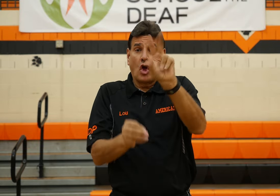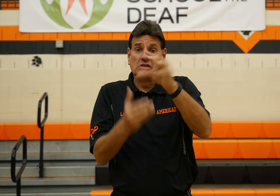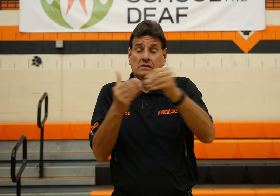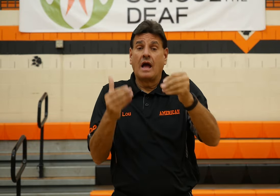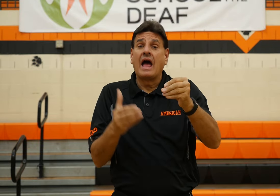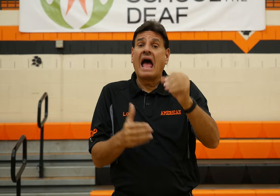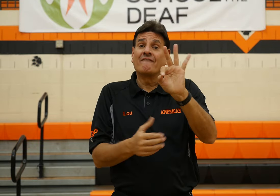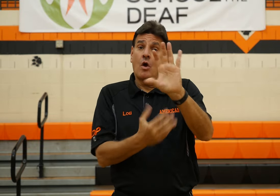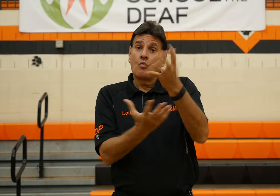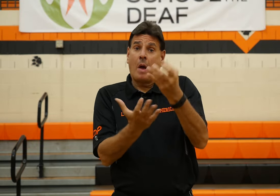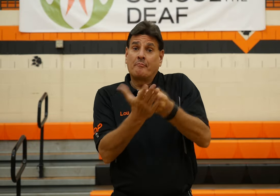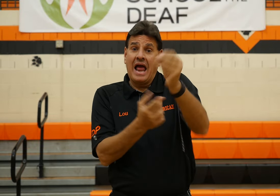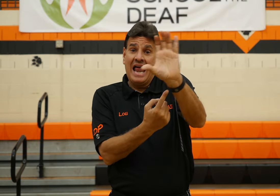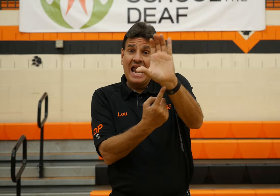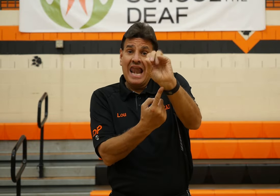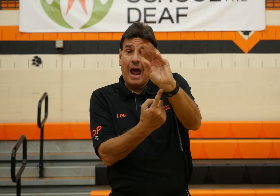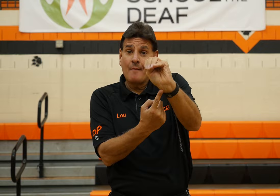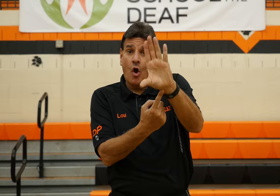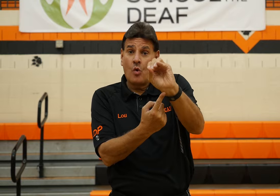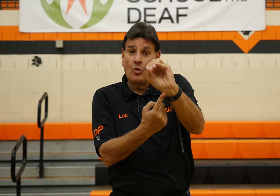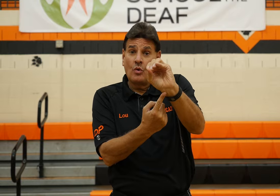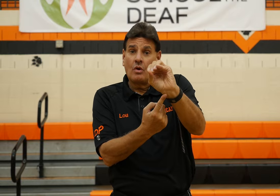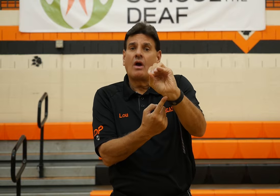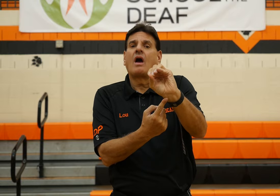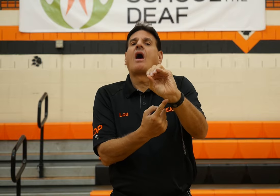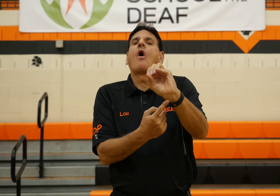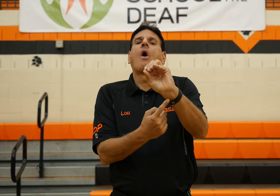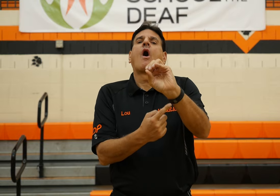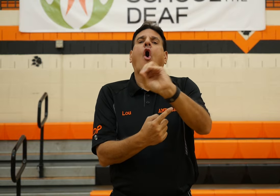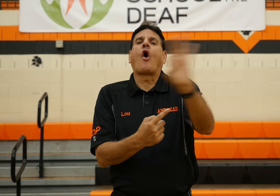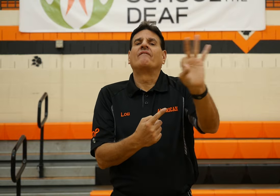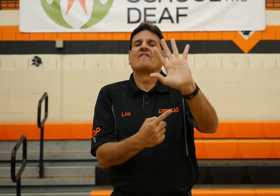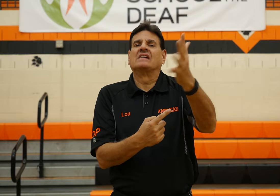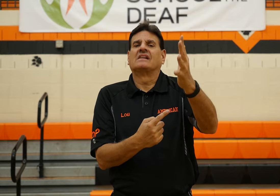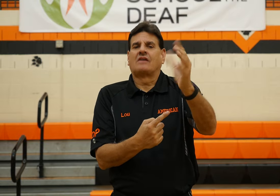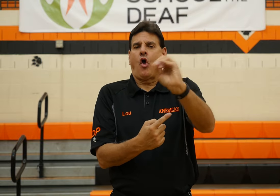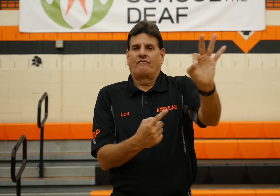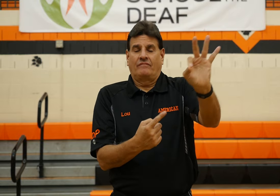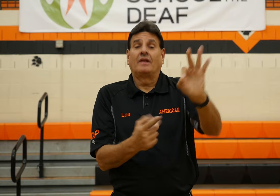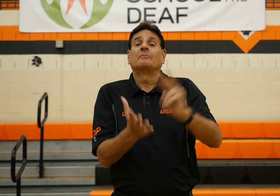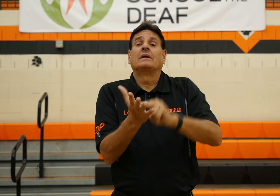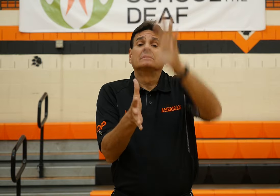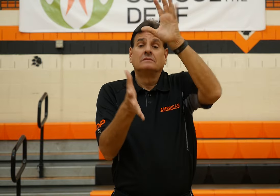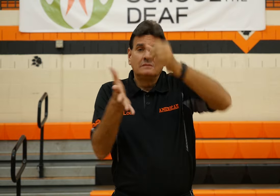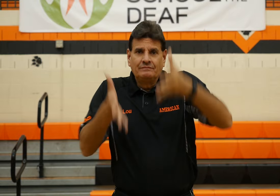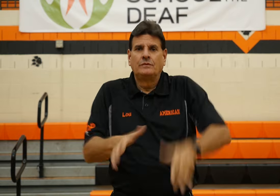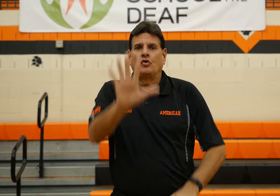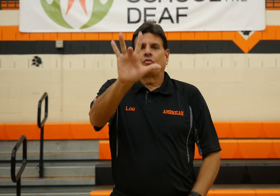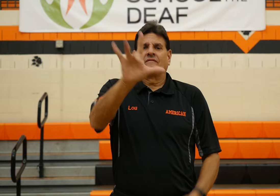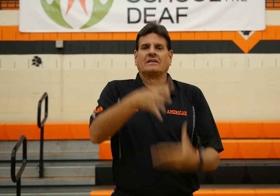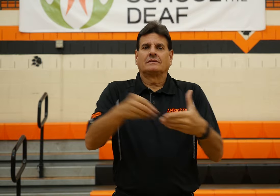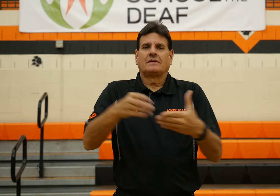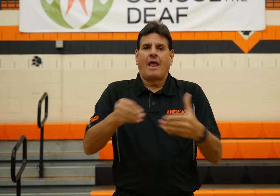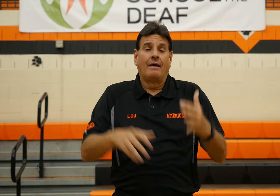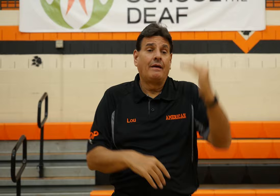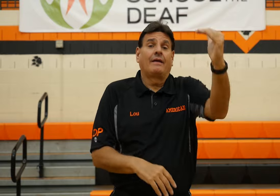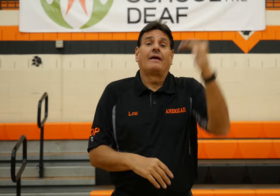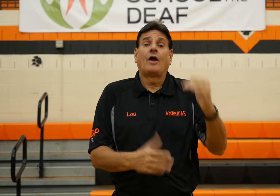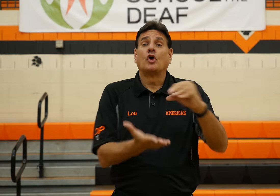for a total of $30. If you would like to buy a combo ticket, it's a $5 discount, which means three days for $25.